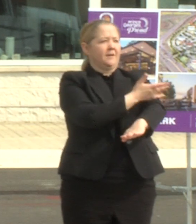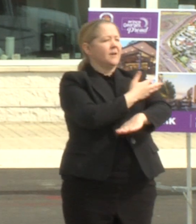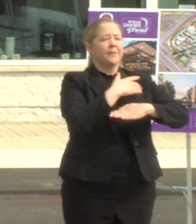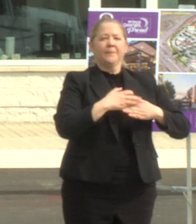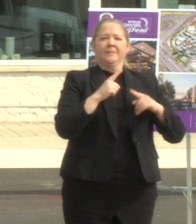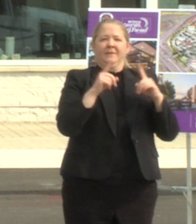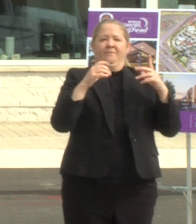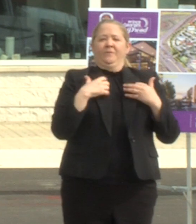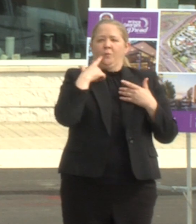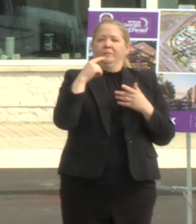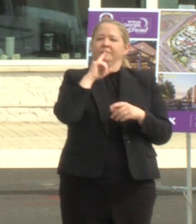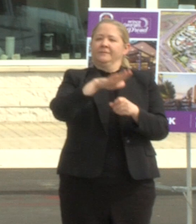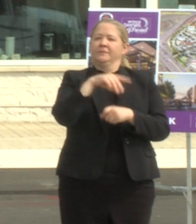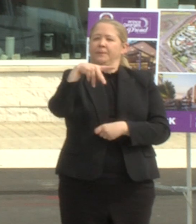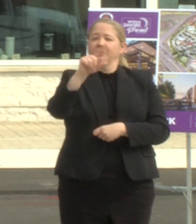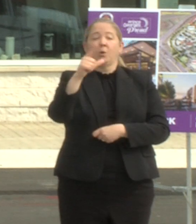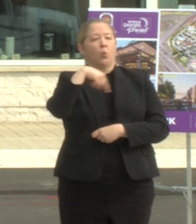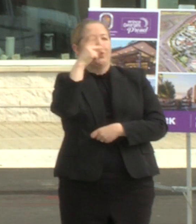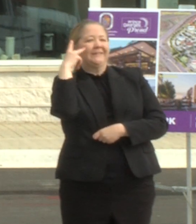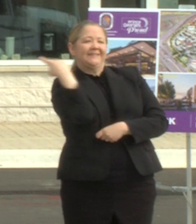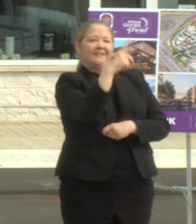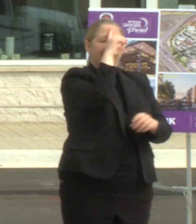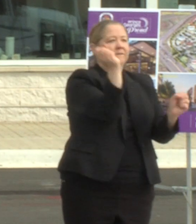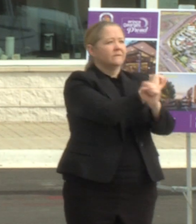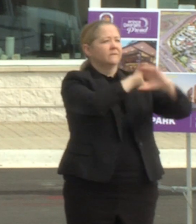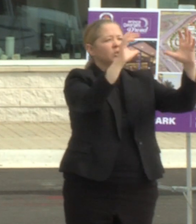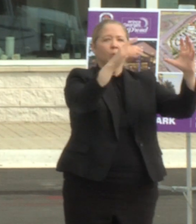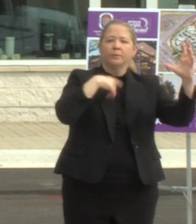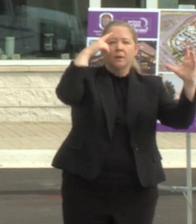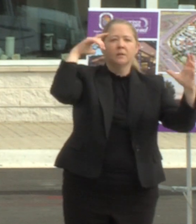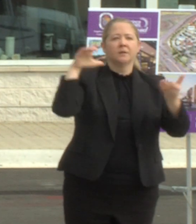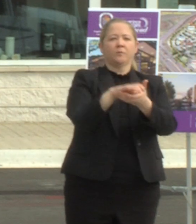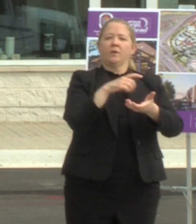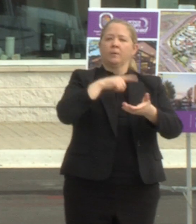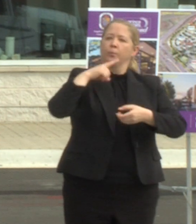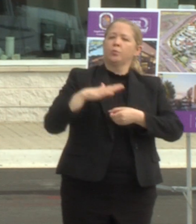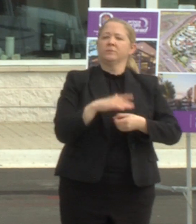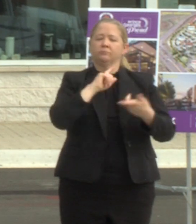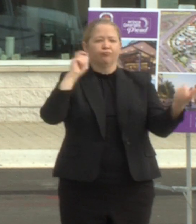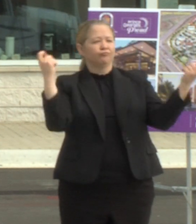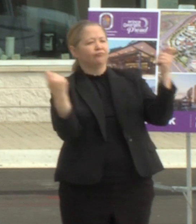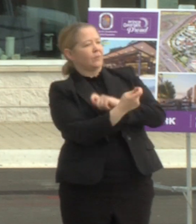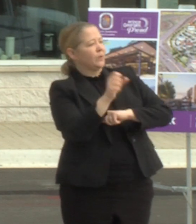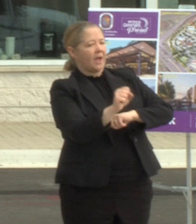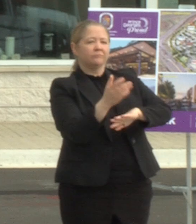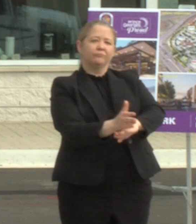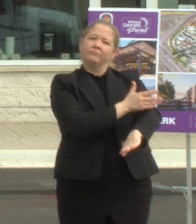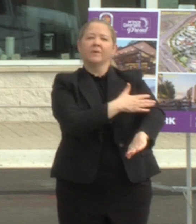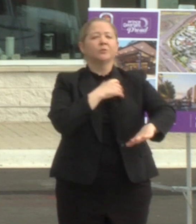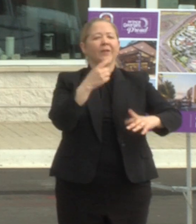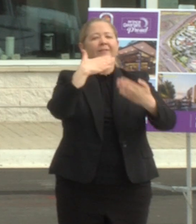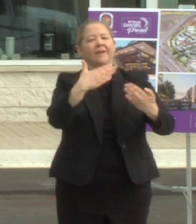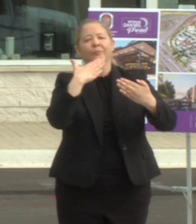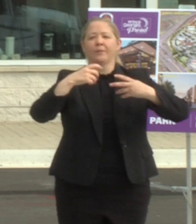county it is because we see the vision we believe in the vision that we have a promise of change that we want to be a part of so we just thank you for the opportunity to be